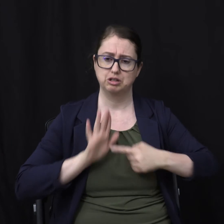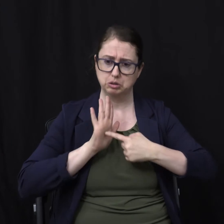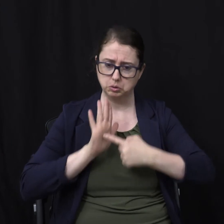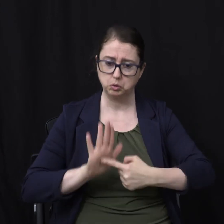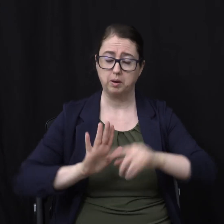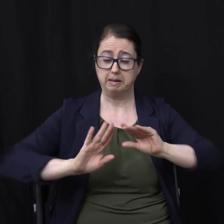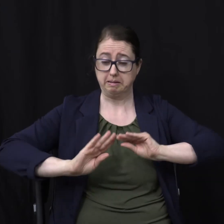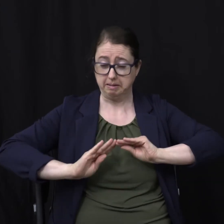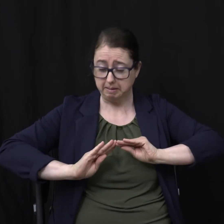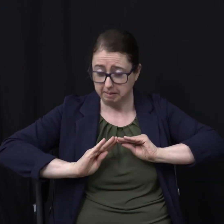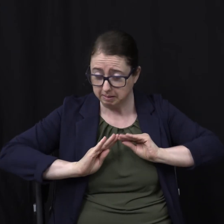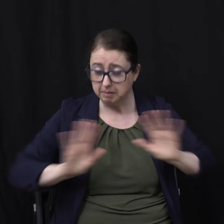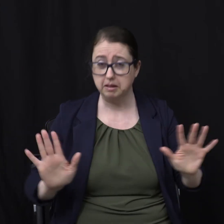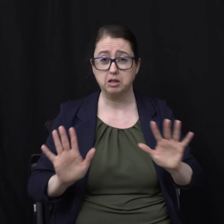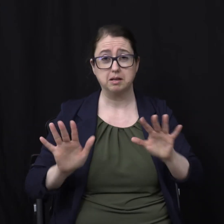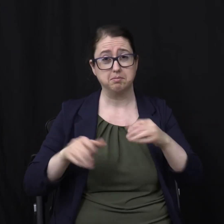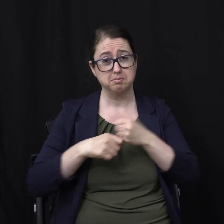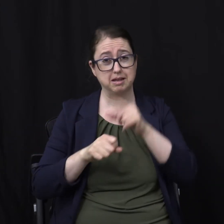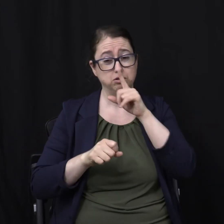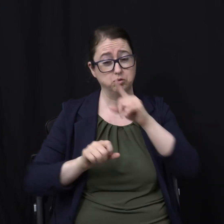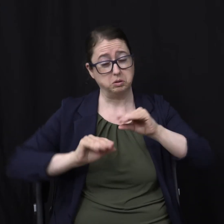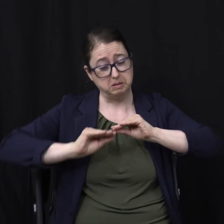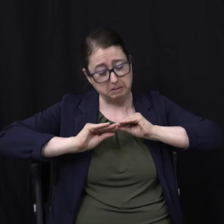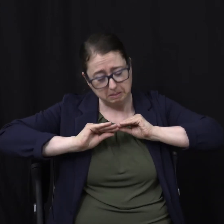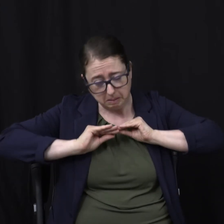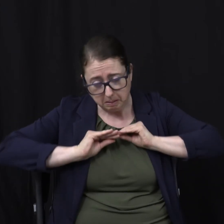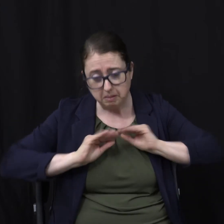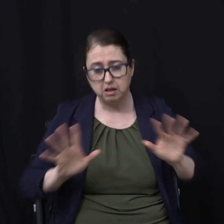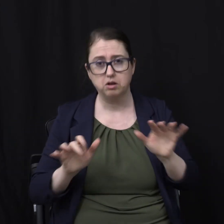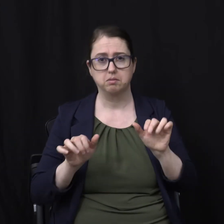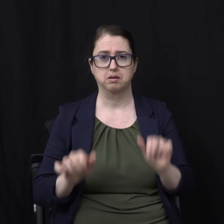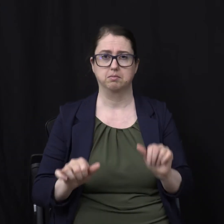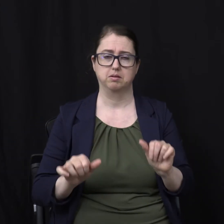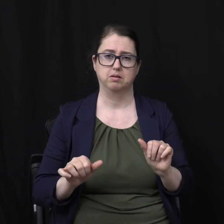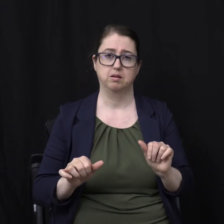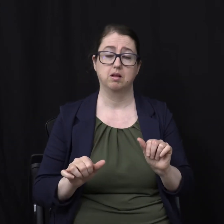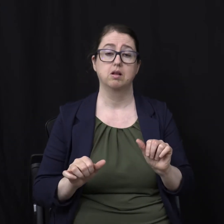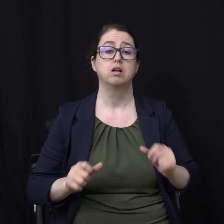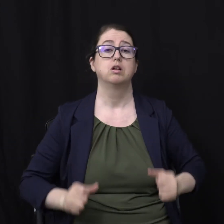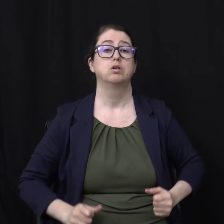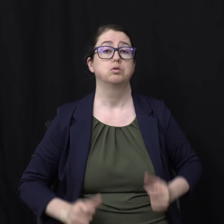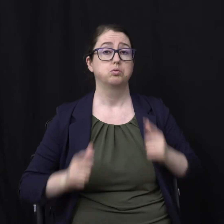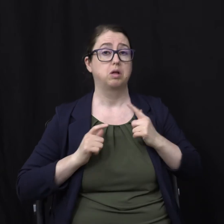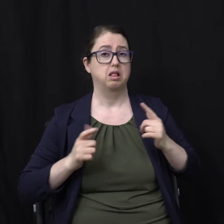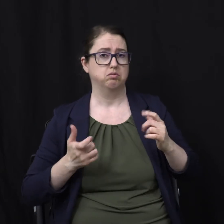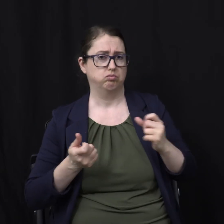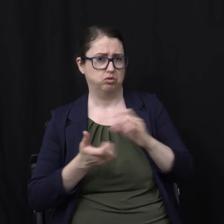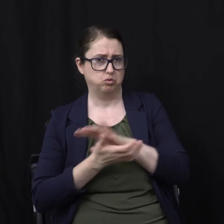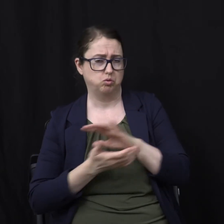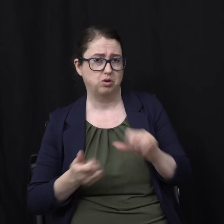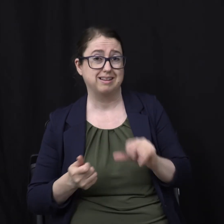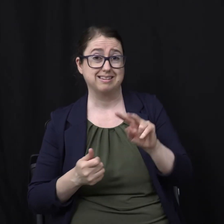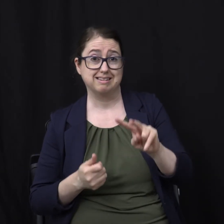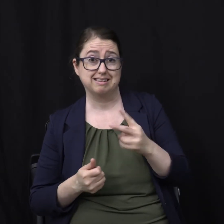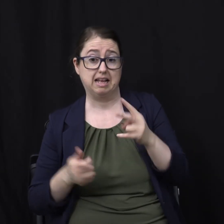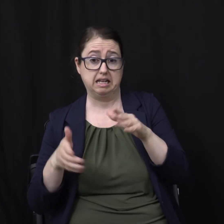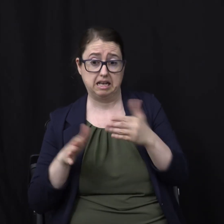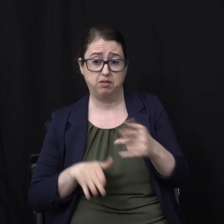clearly Make this As clear as possible The soul is destroyed It is the second death You perish